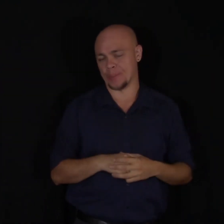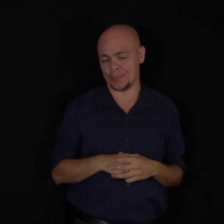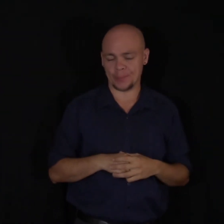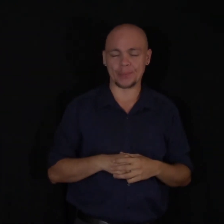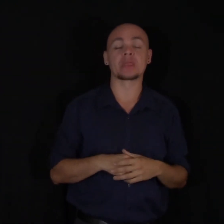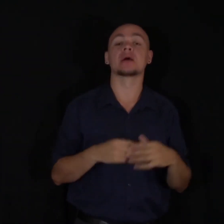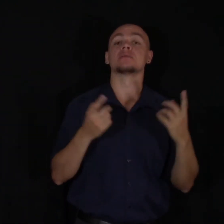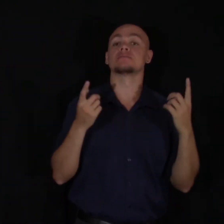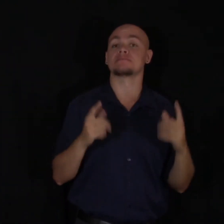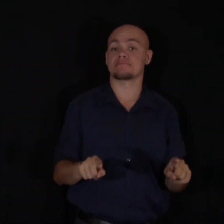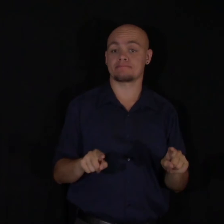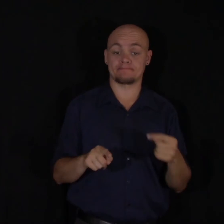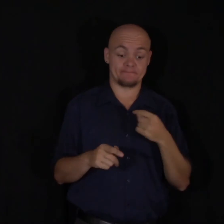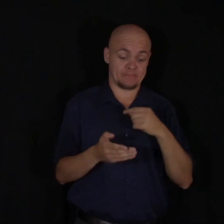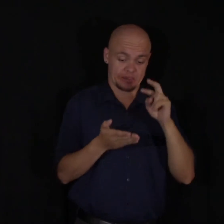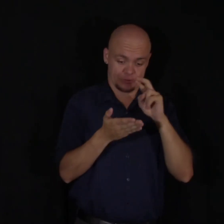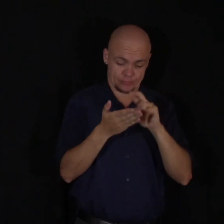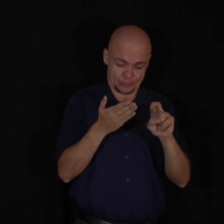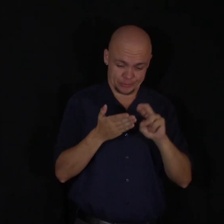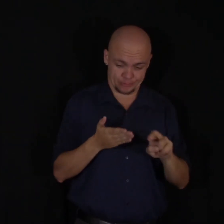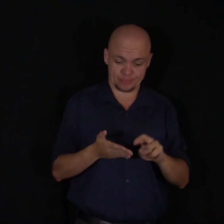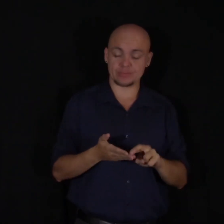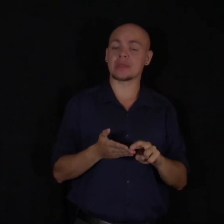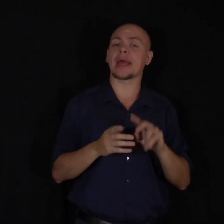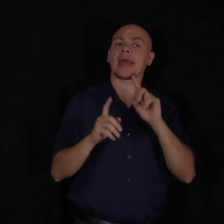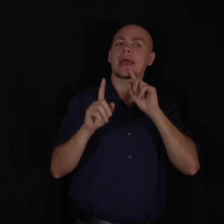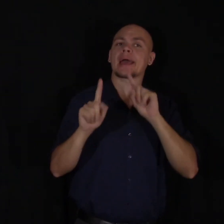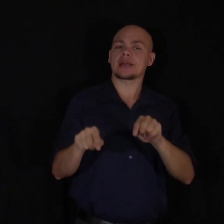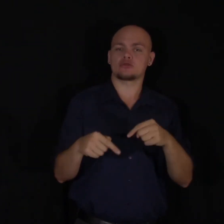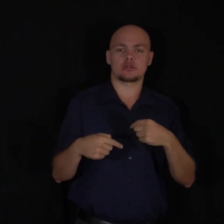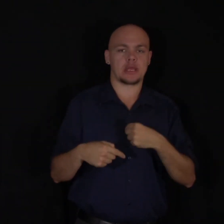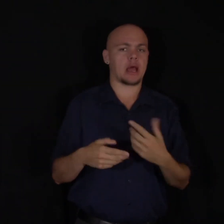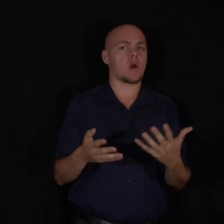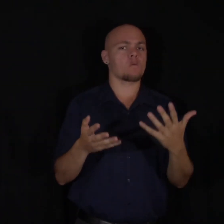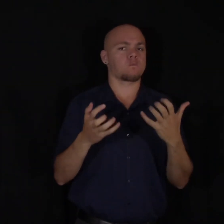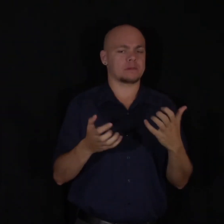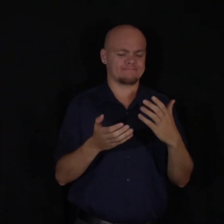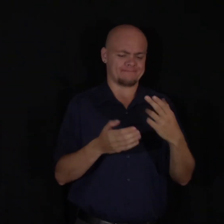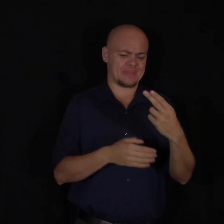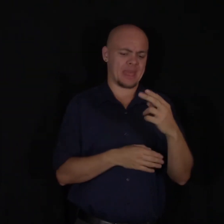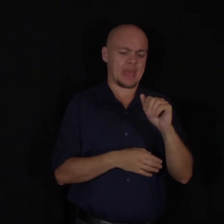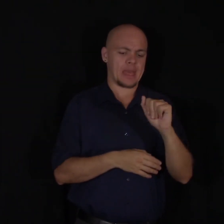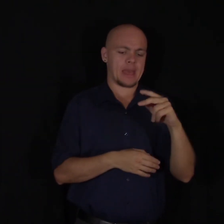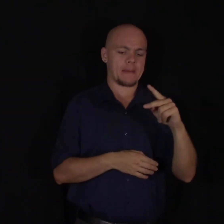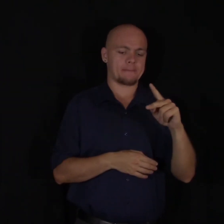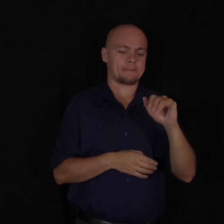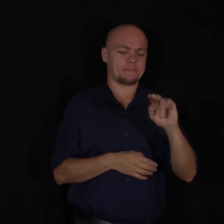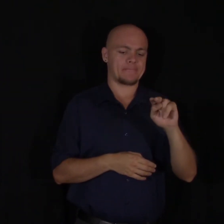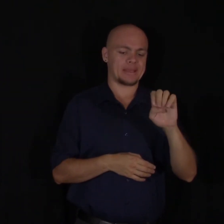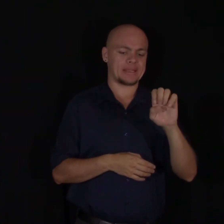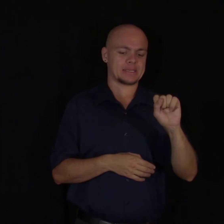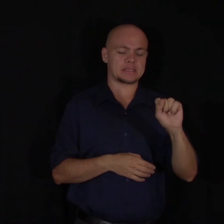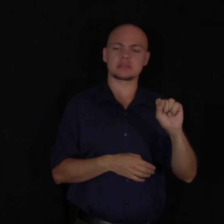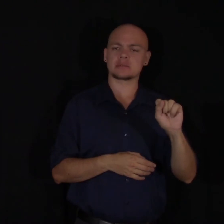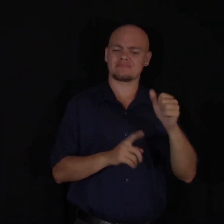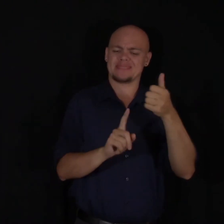So I had to research. I wanted answers. I wanted to know what happiness was. I knew there was more to it.